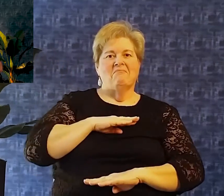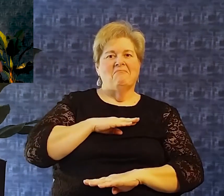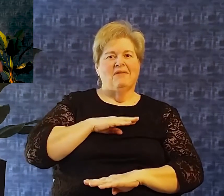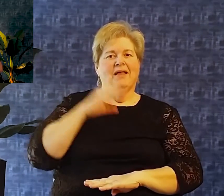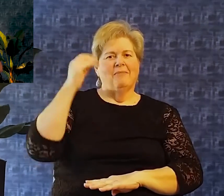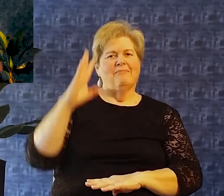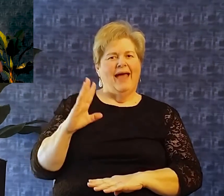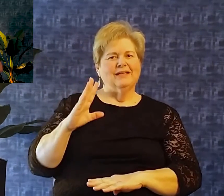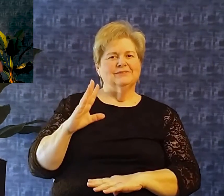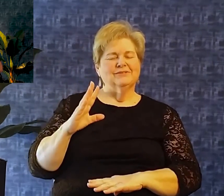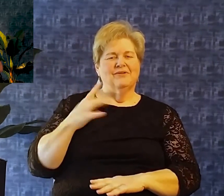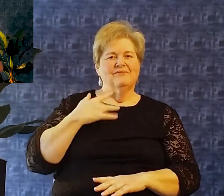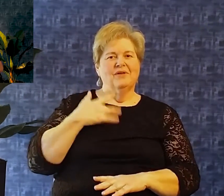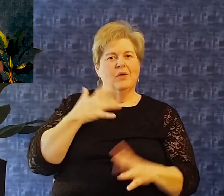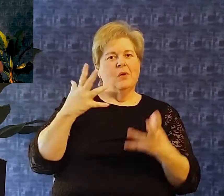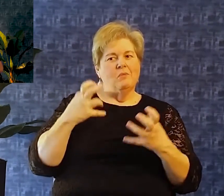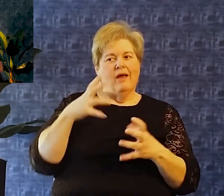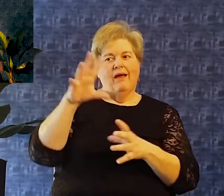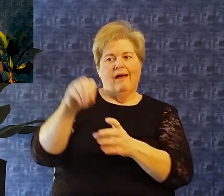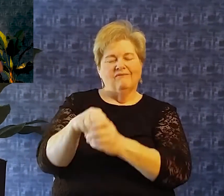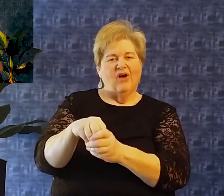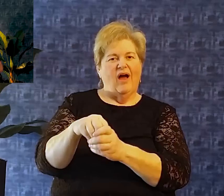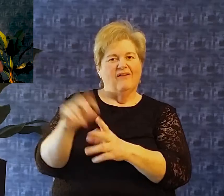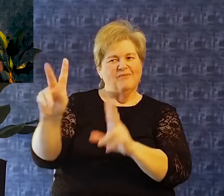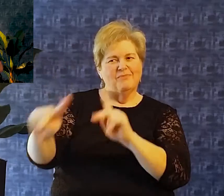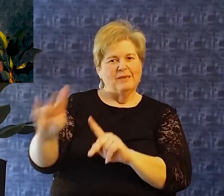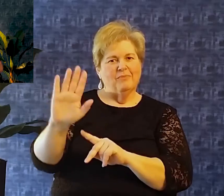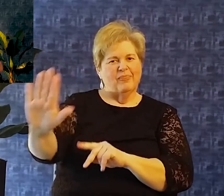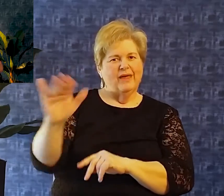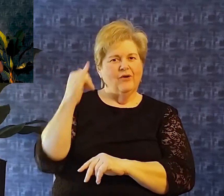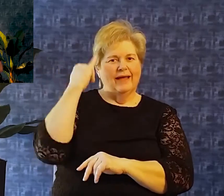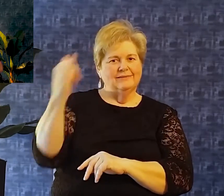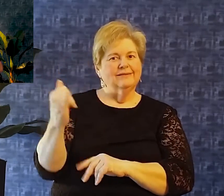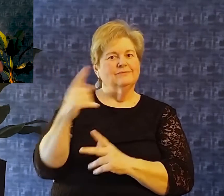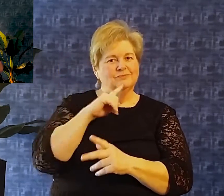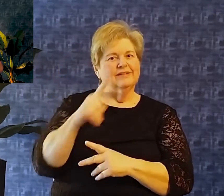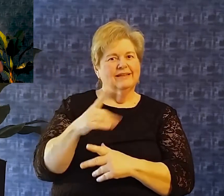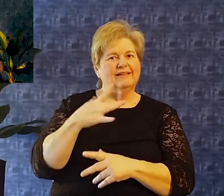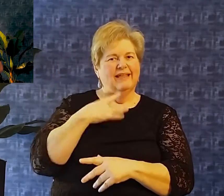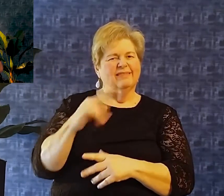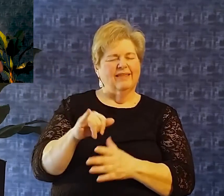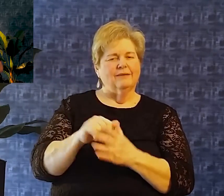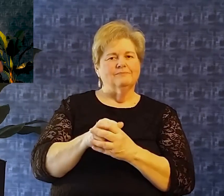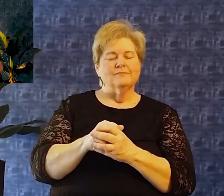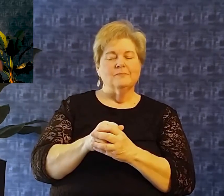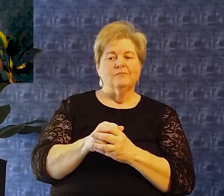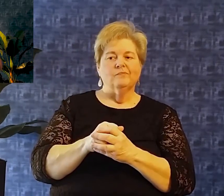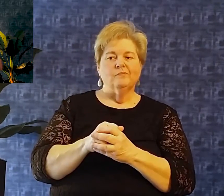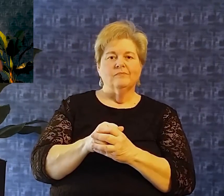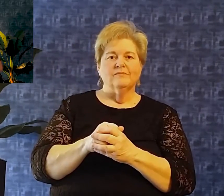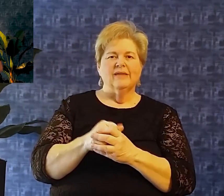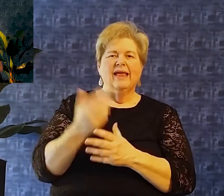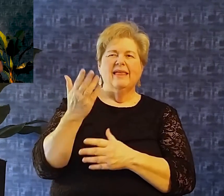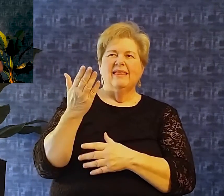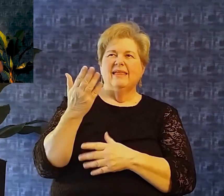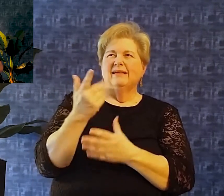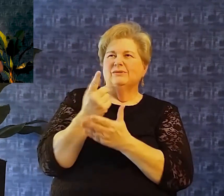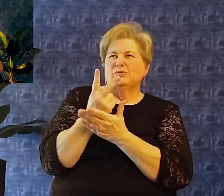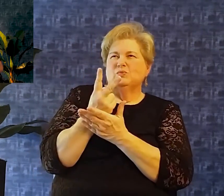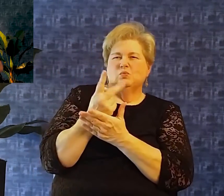You know over the last couple of weeks. I've been thinking a lot about the psalms And and pastor west mentioned that he has